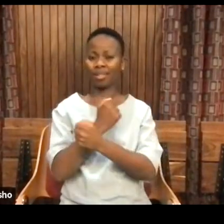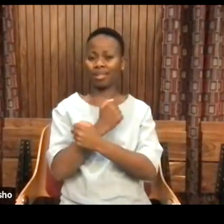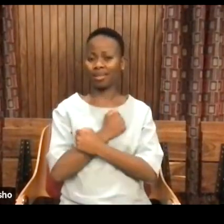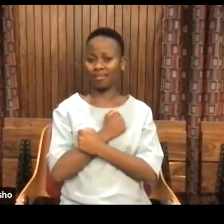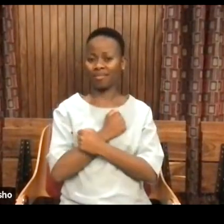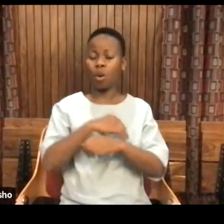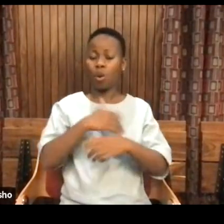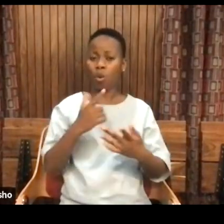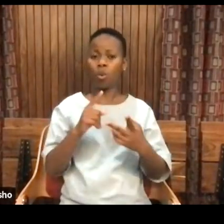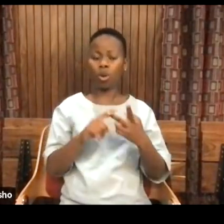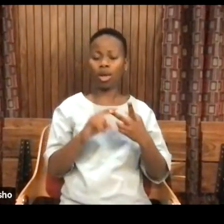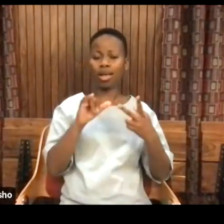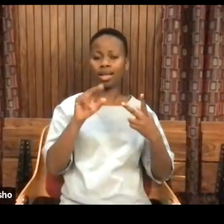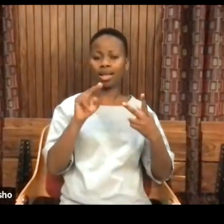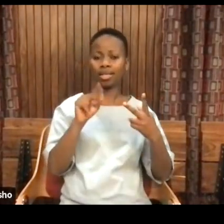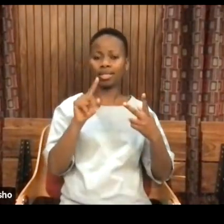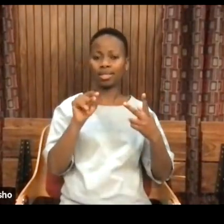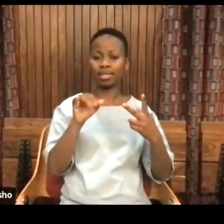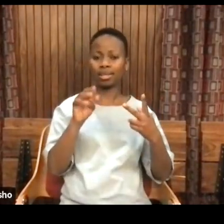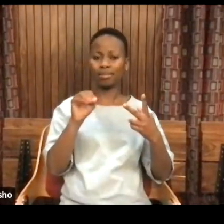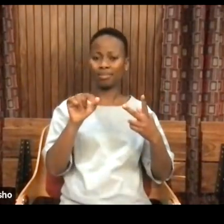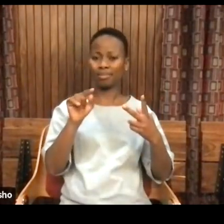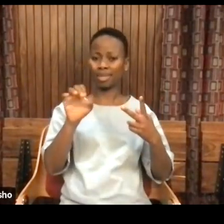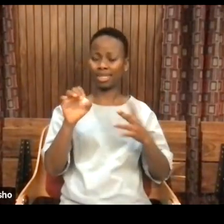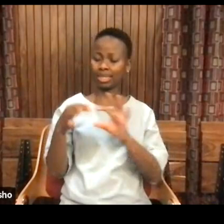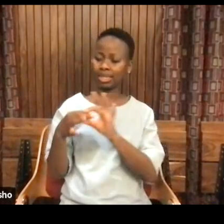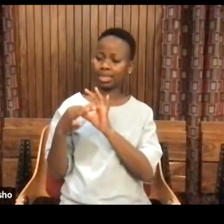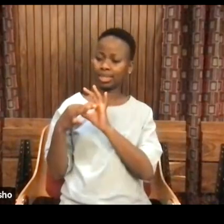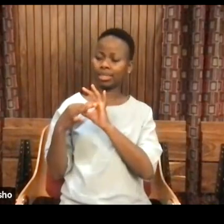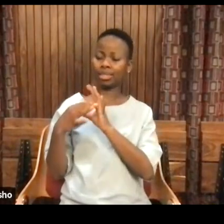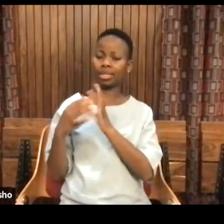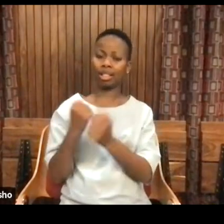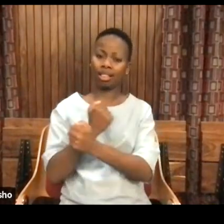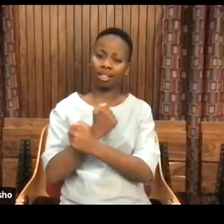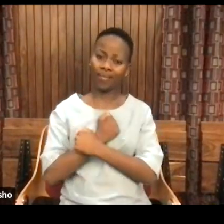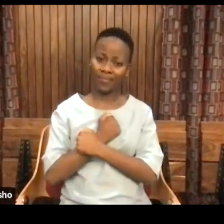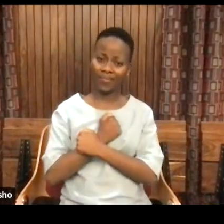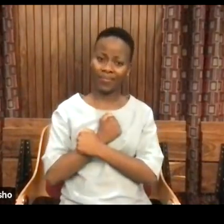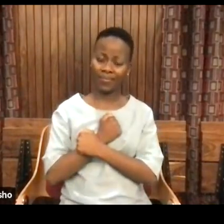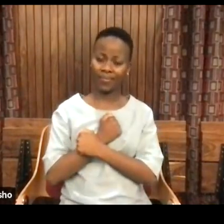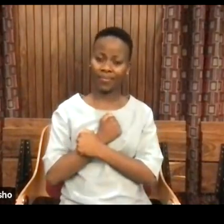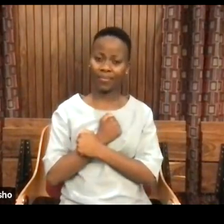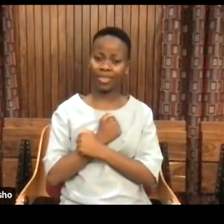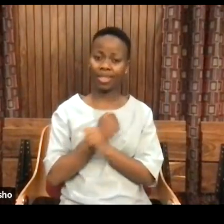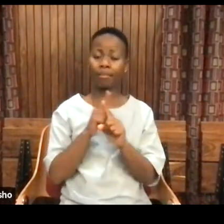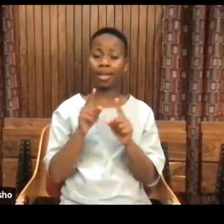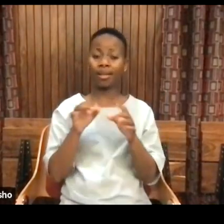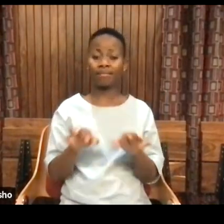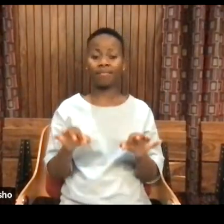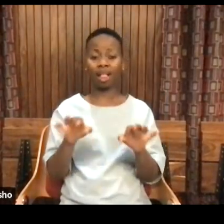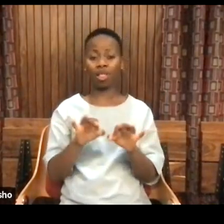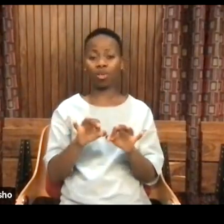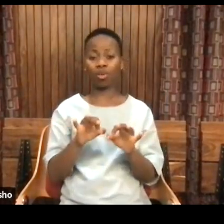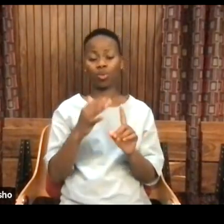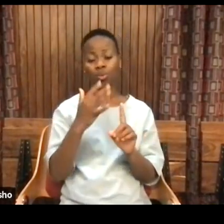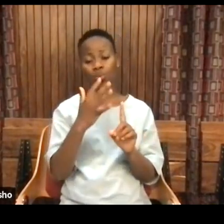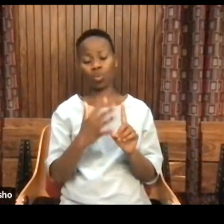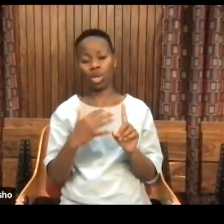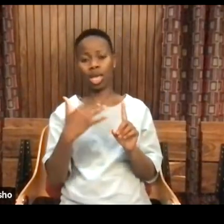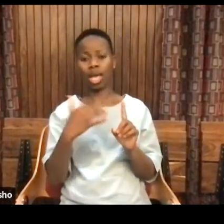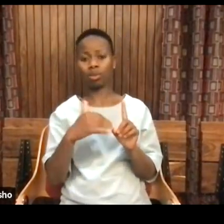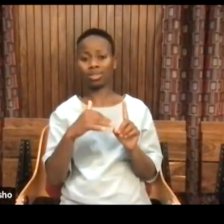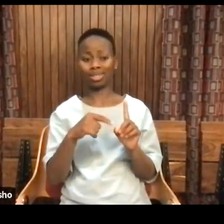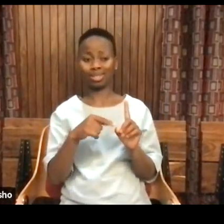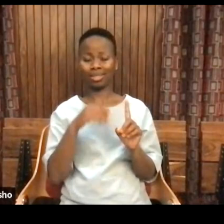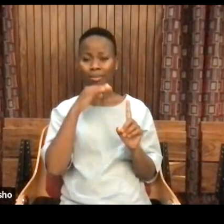intimate love. But when you're valued externally, it's called legitimacy